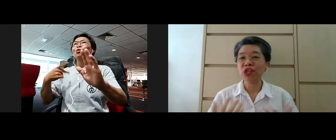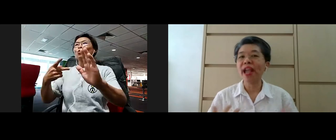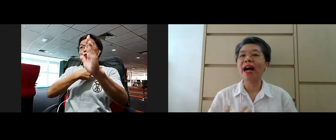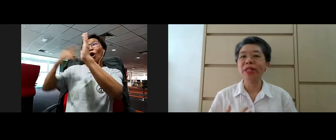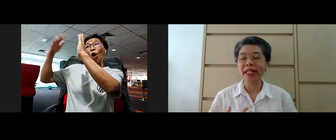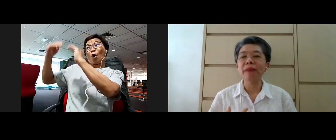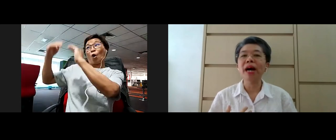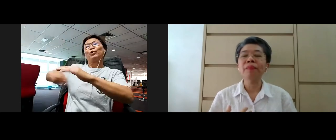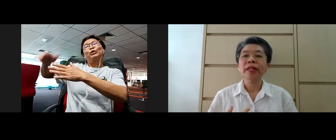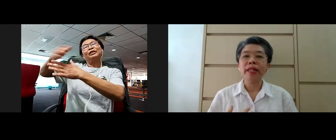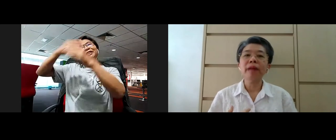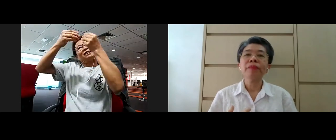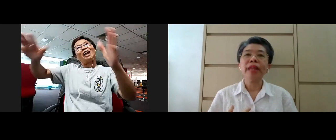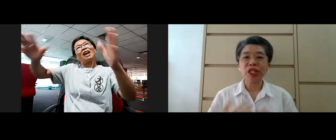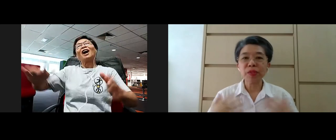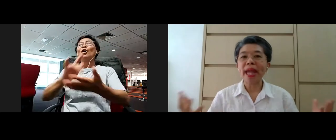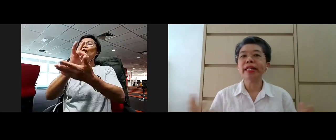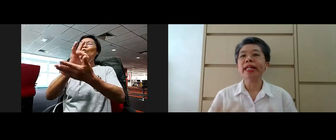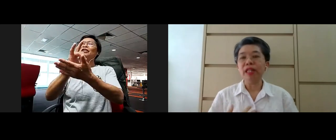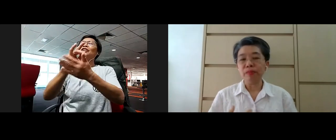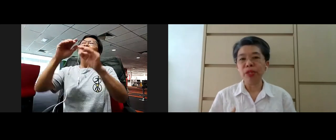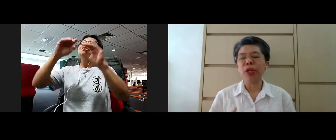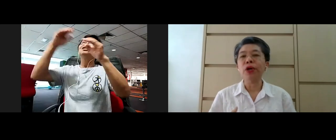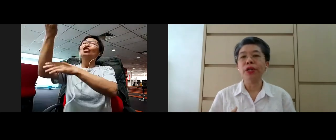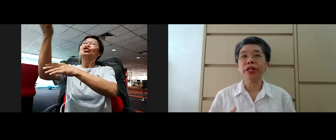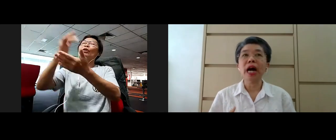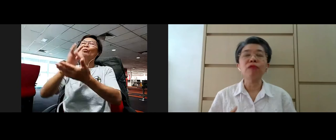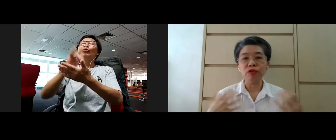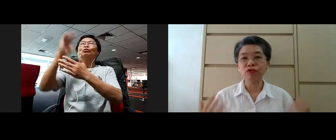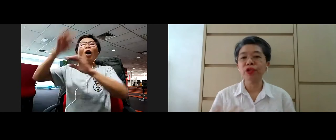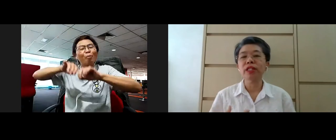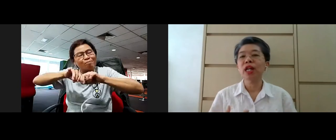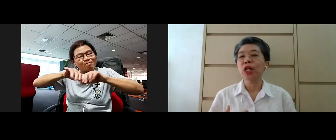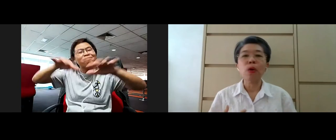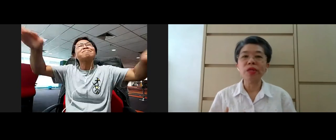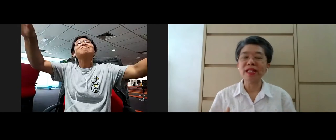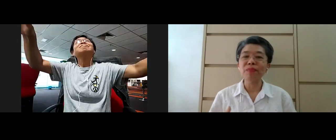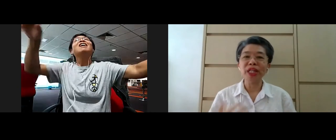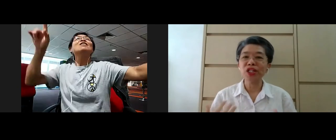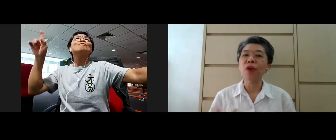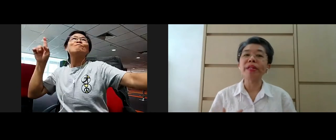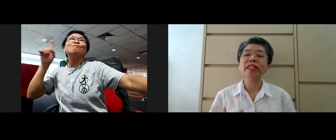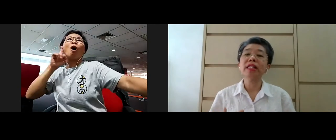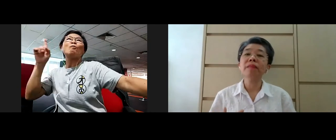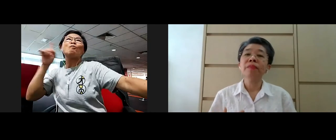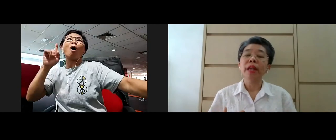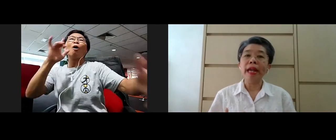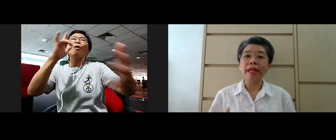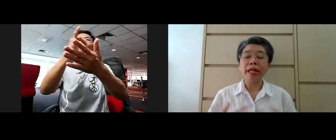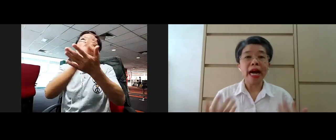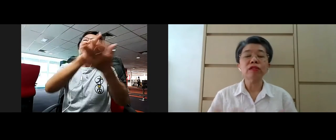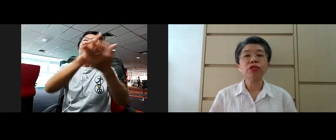we will share our dharma, yeah, expanding it beyond our usual cozy Buddhist community,